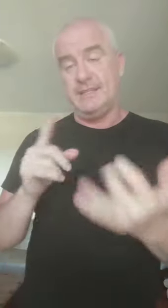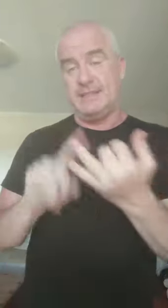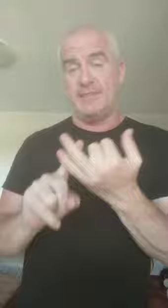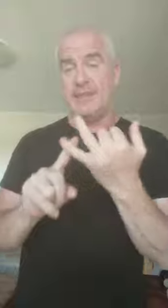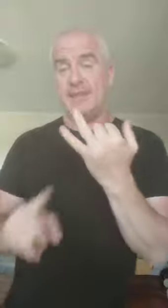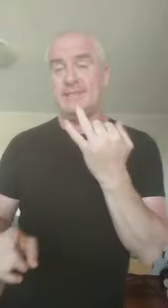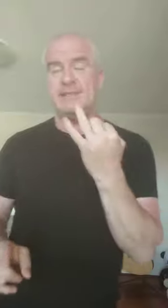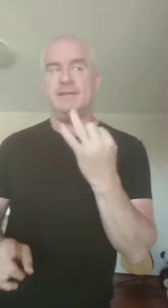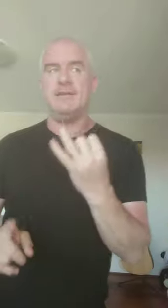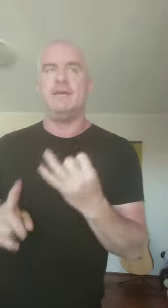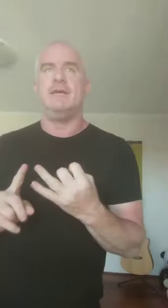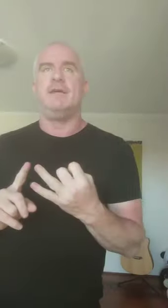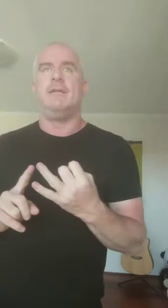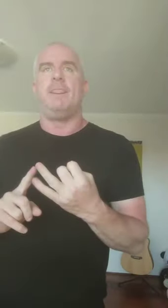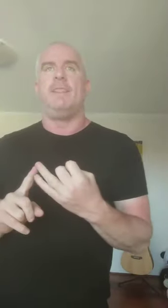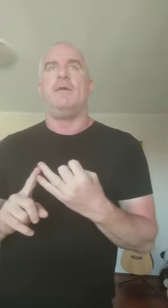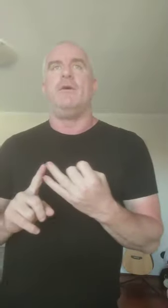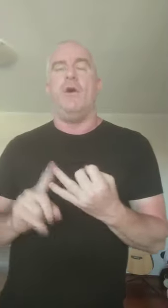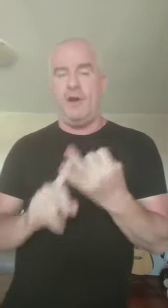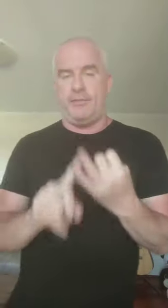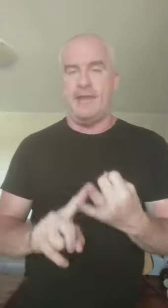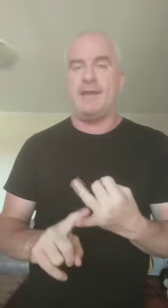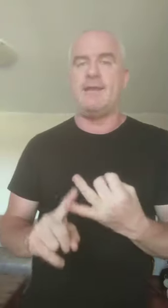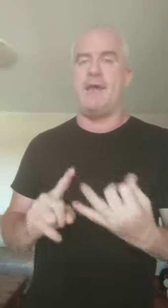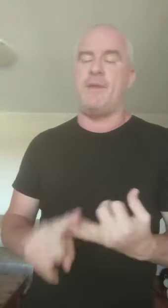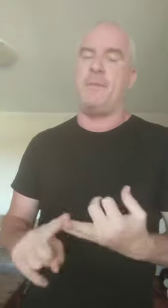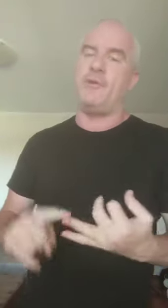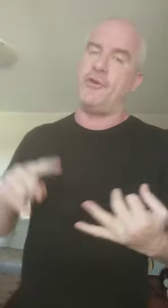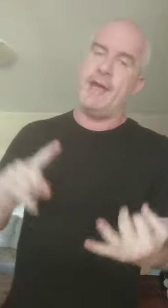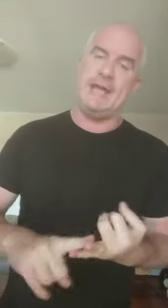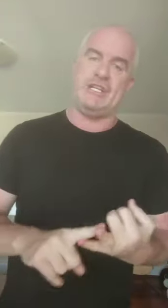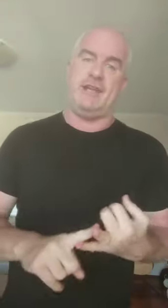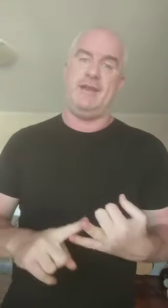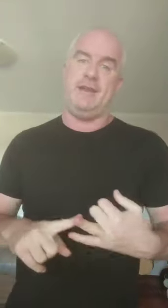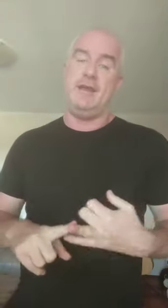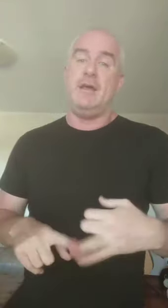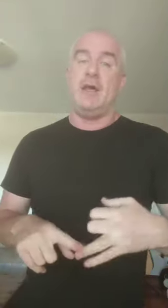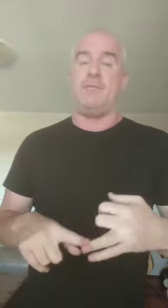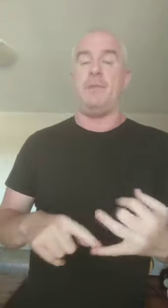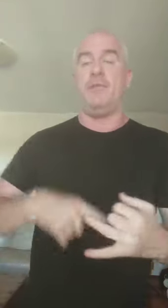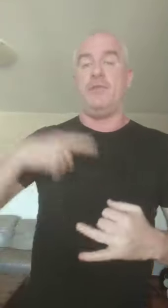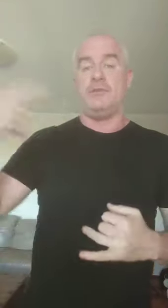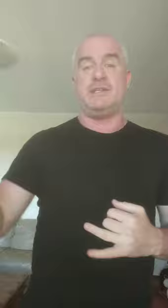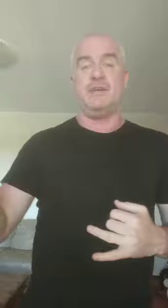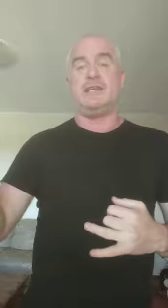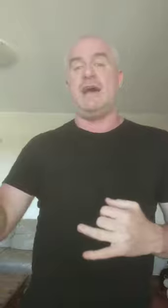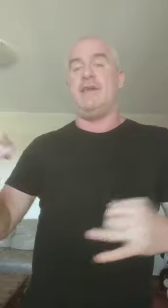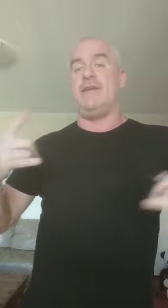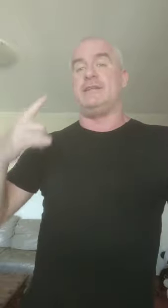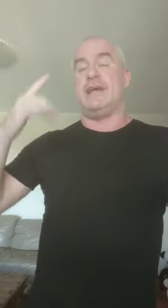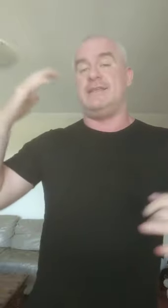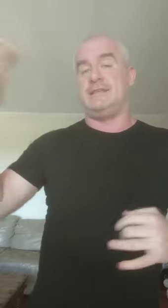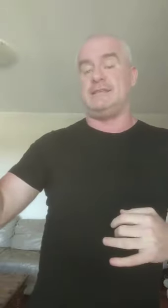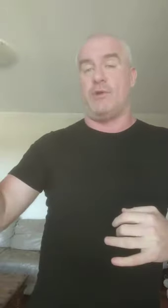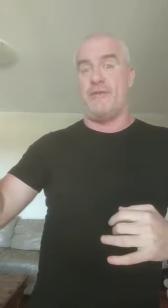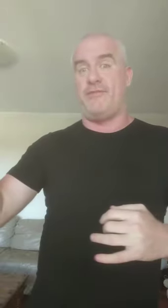Second thing is, I think that people who create shit, and people who put themselves out there and say, hey, this is what I